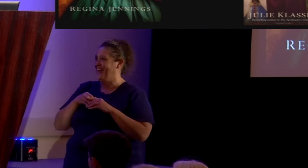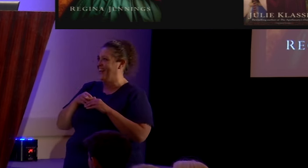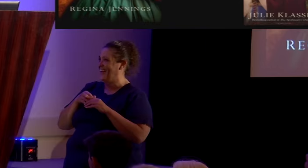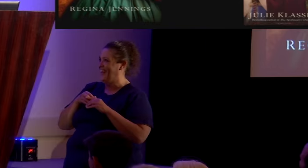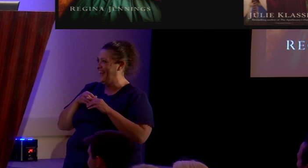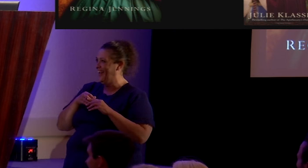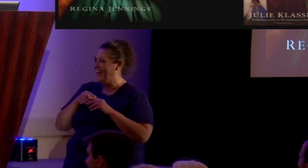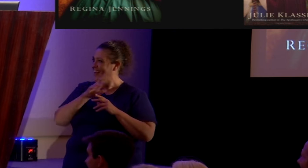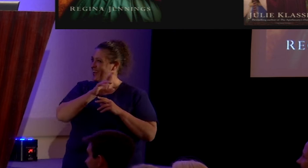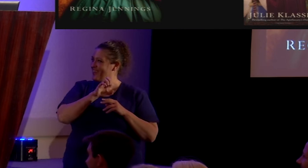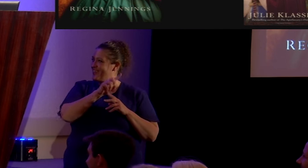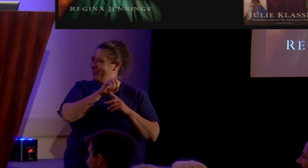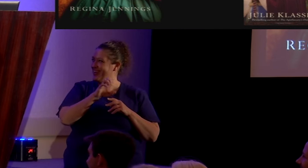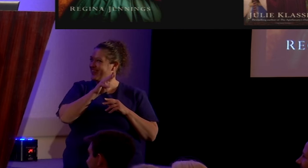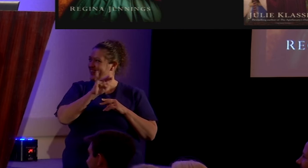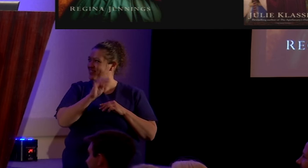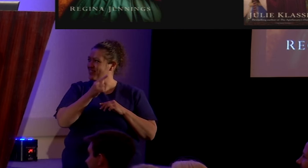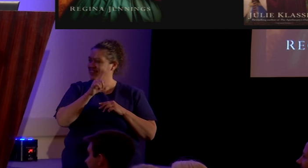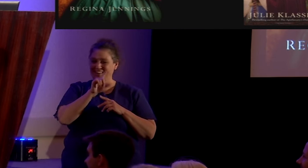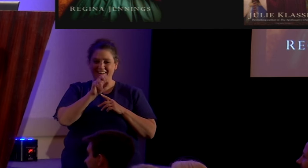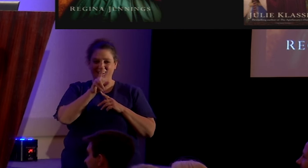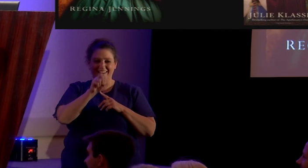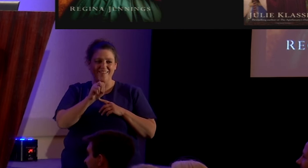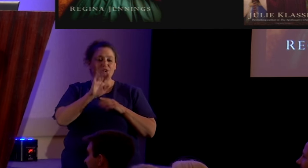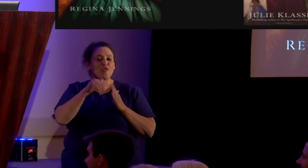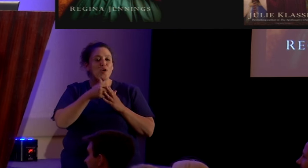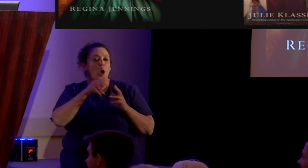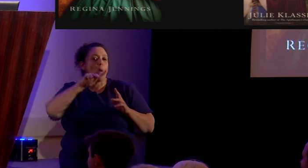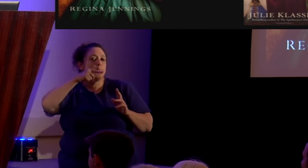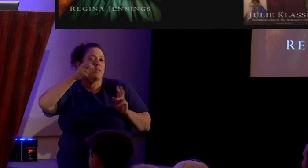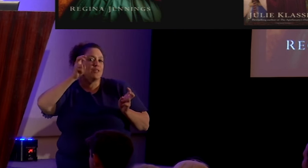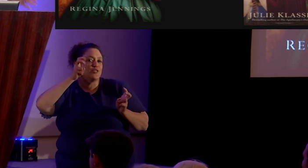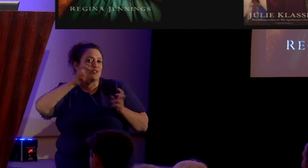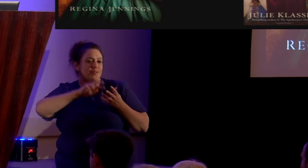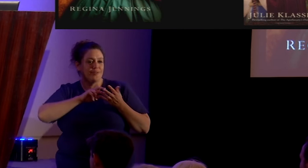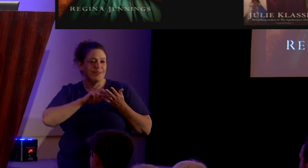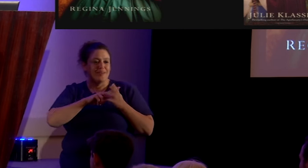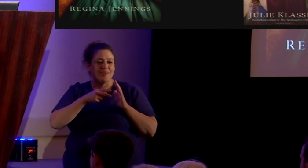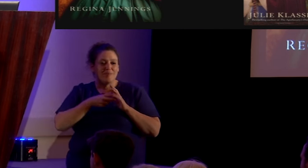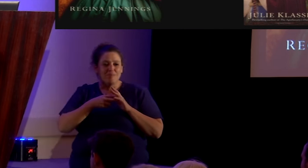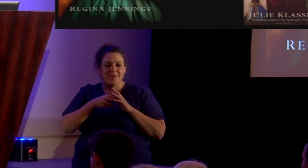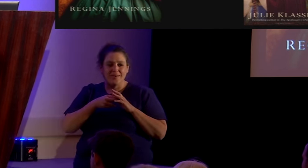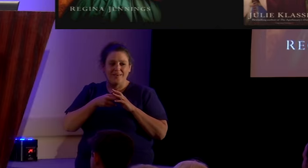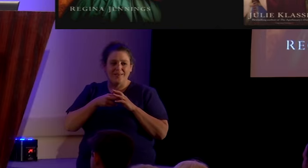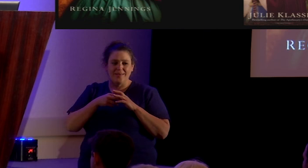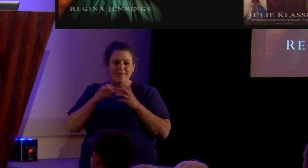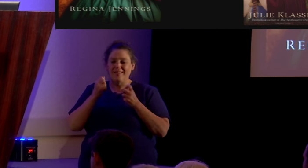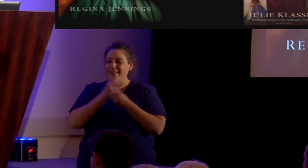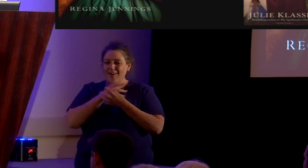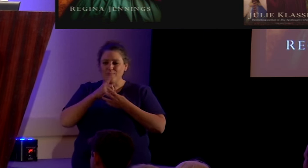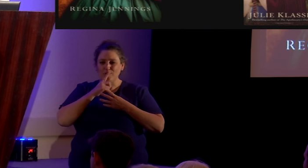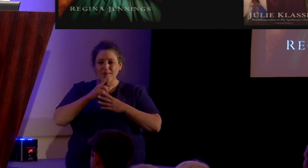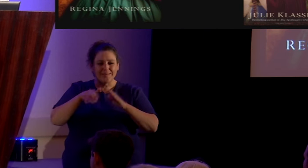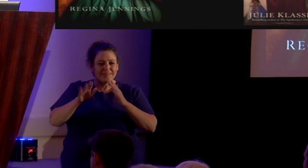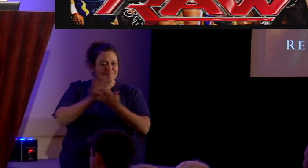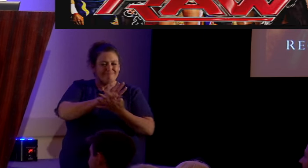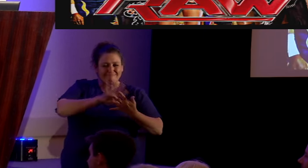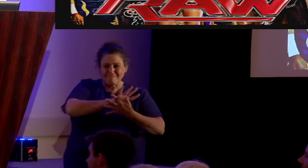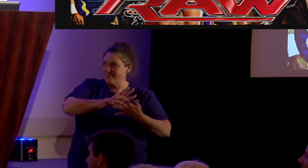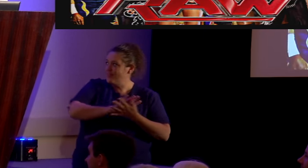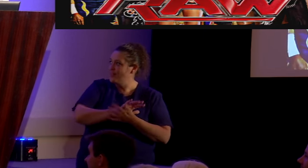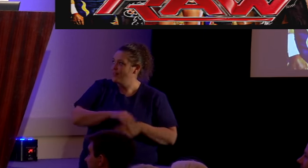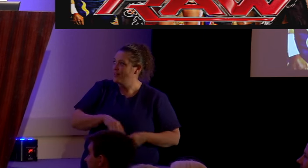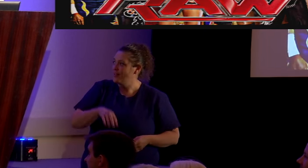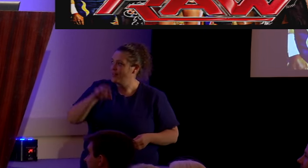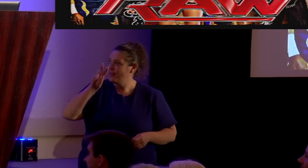Redeeming love. All of these, by the way, are PG, which means there's no tongue and all the hands are all around the waist or whatnot. You guys follow wrestling?